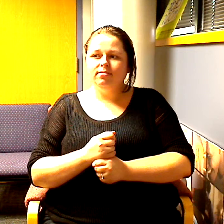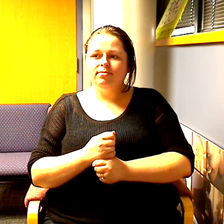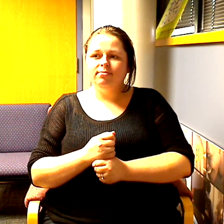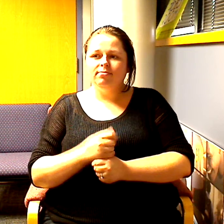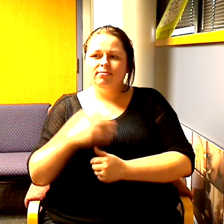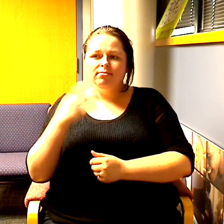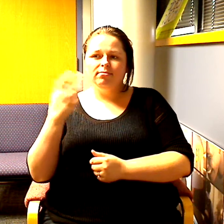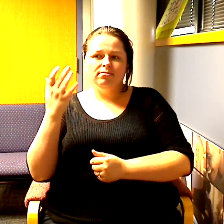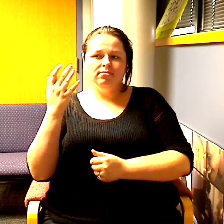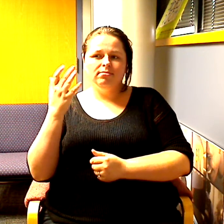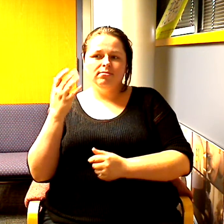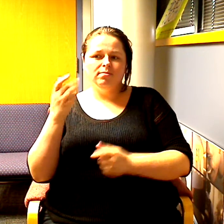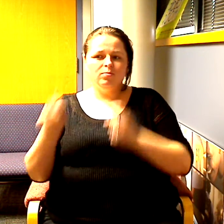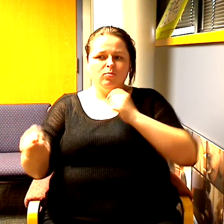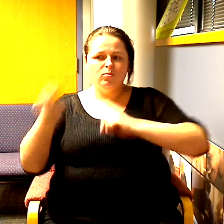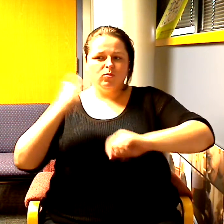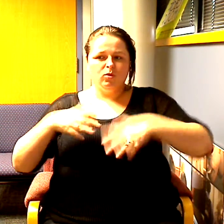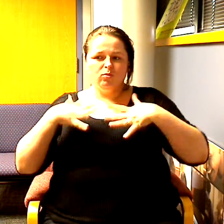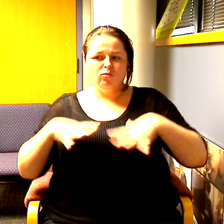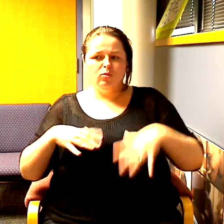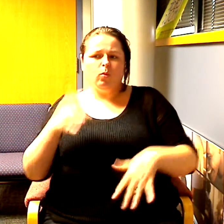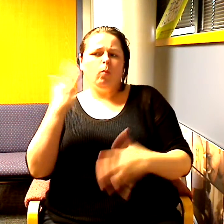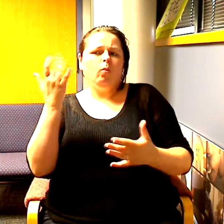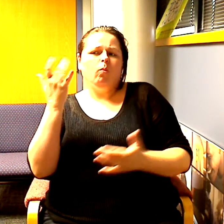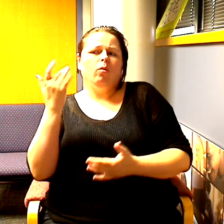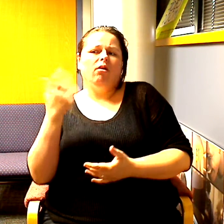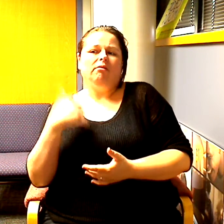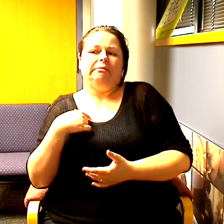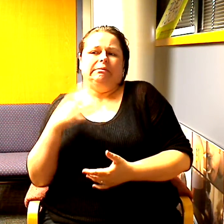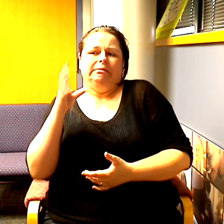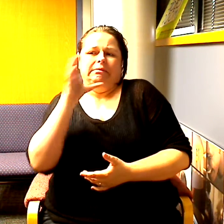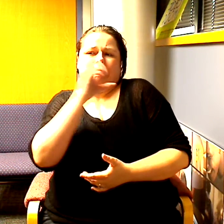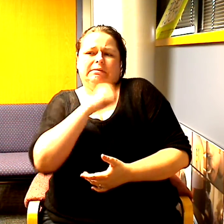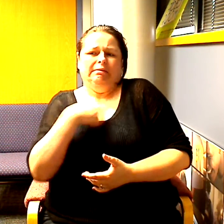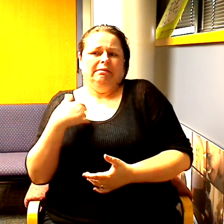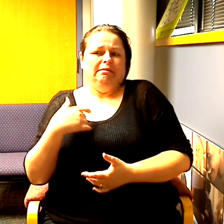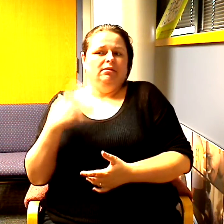that that was awkward well